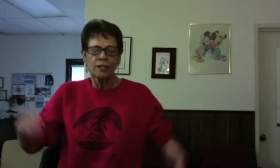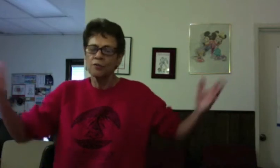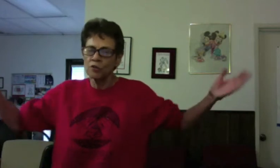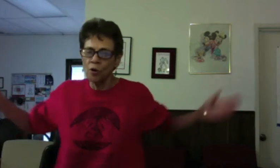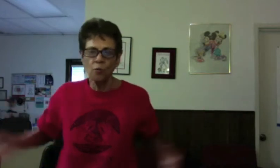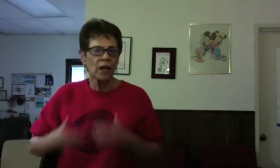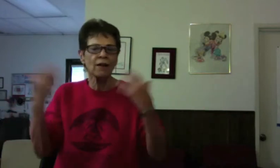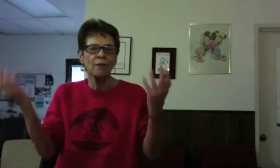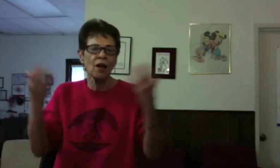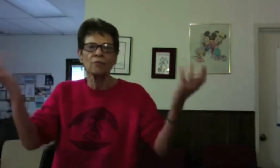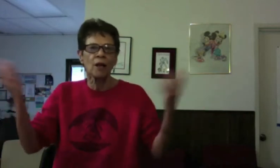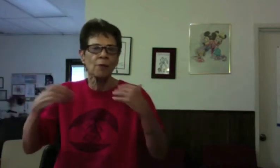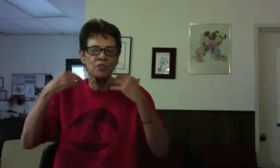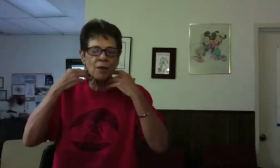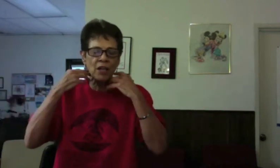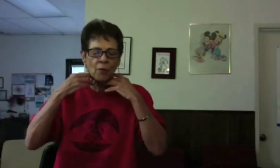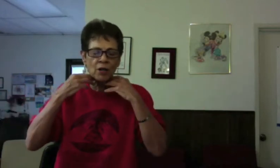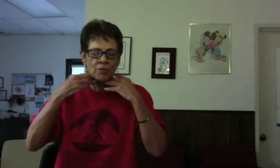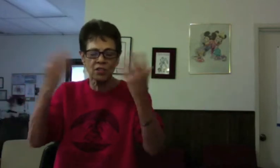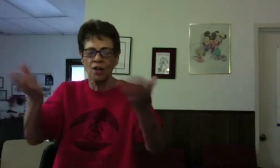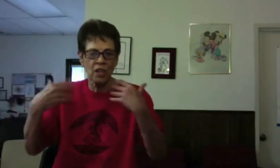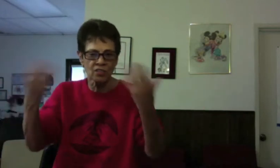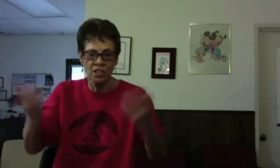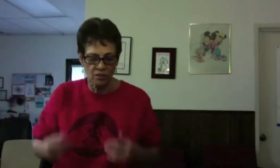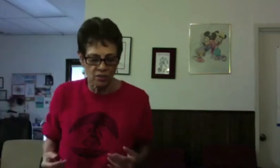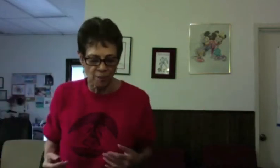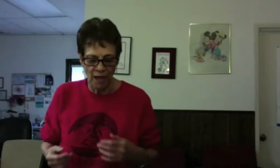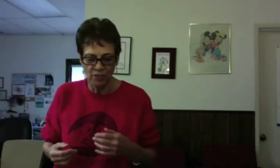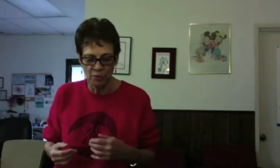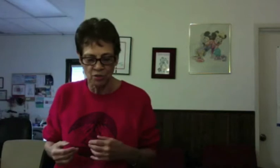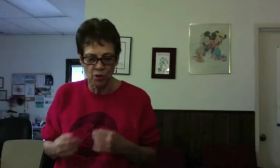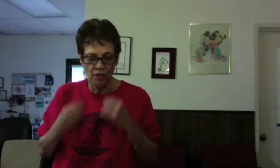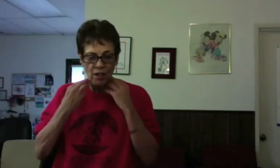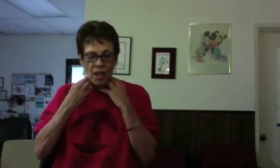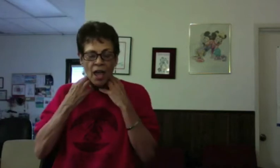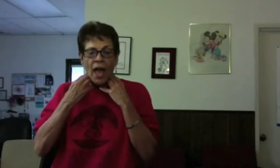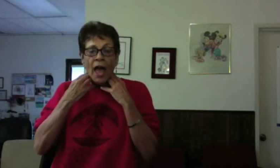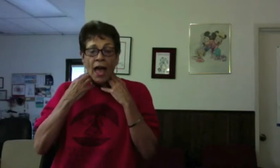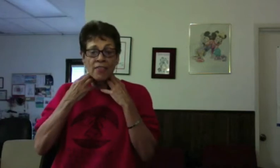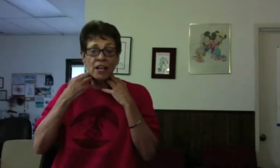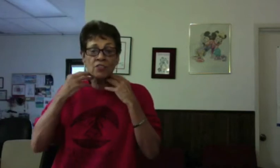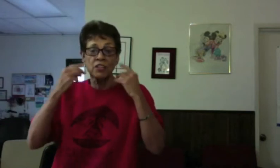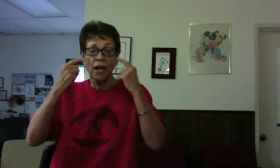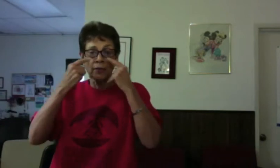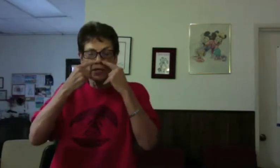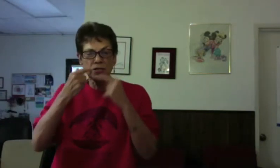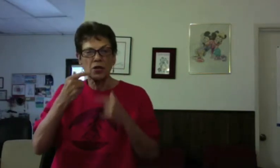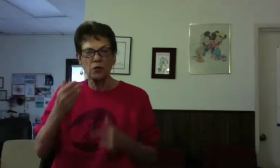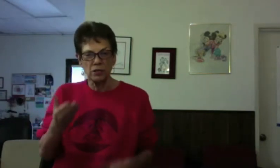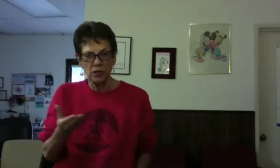So whatever, I mean, I'll come up with something I wanted to say, or they can say stuff back to me as well. And then I'll say, now? Let's go into the